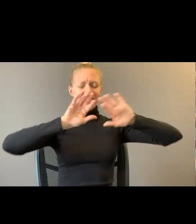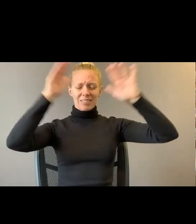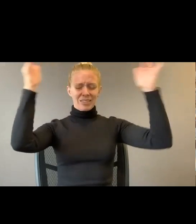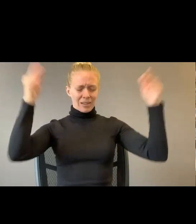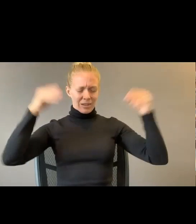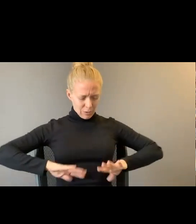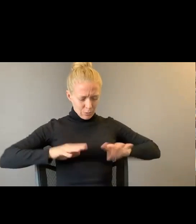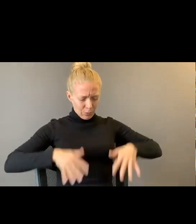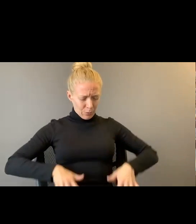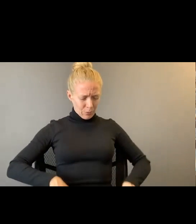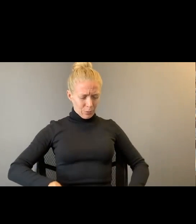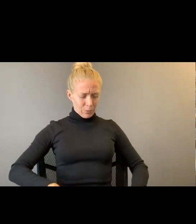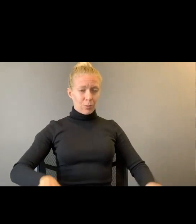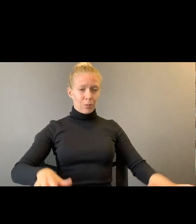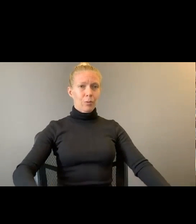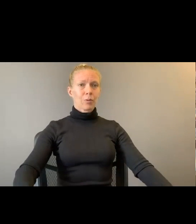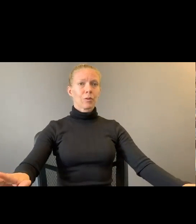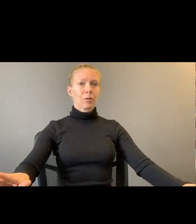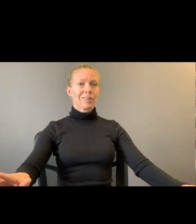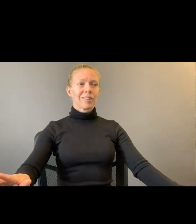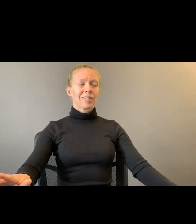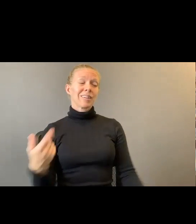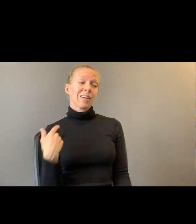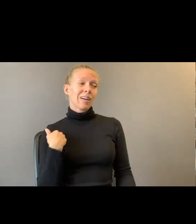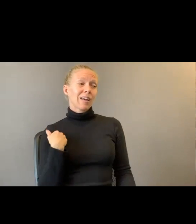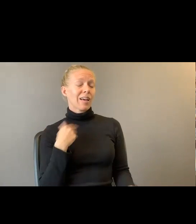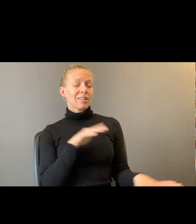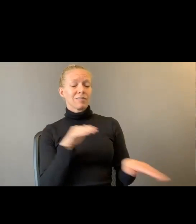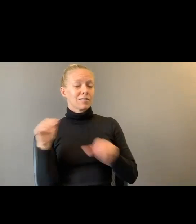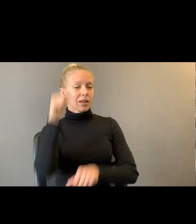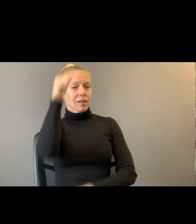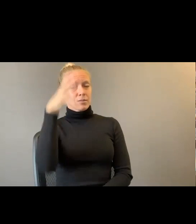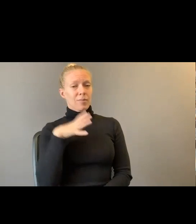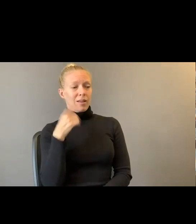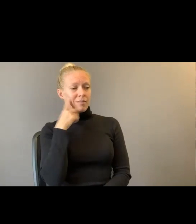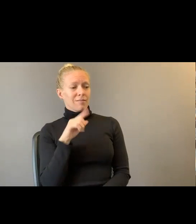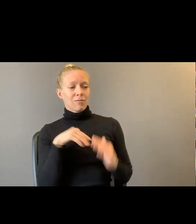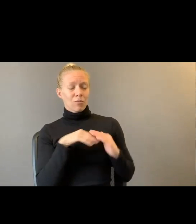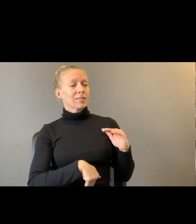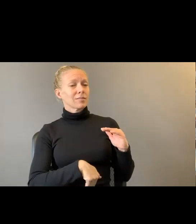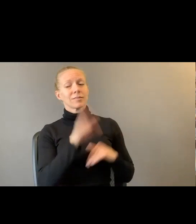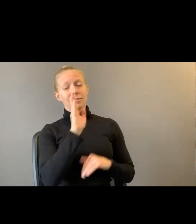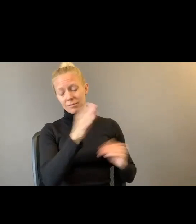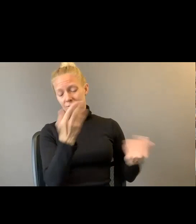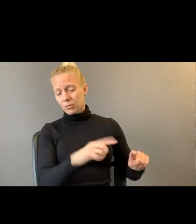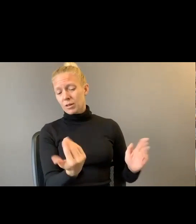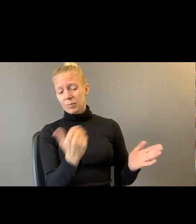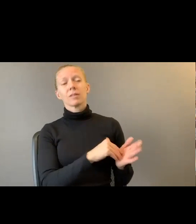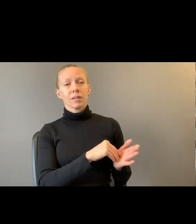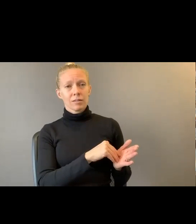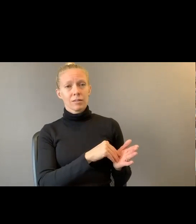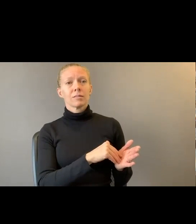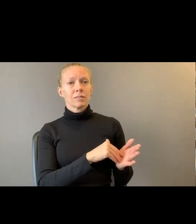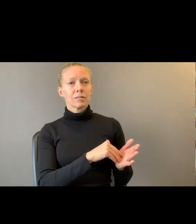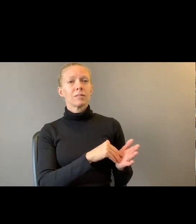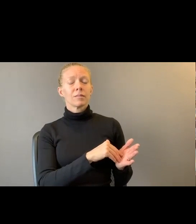And look, I have left men for much less. More than likely will do so again. What animals